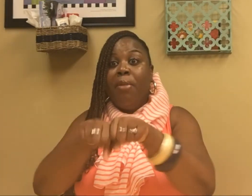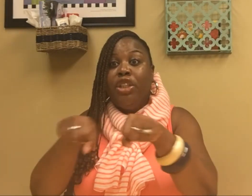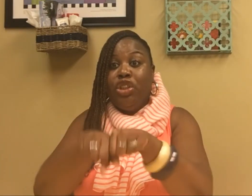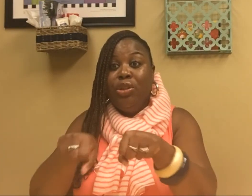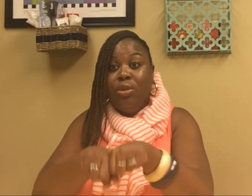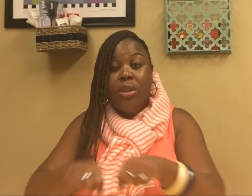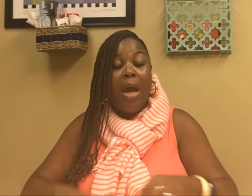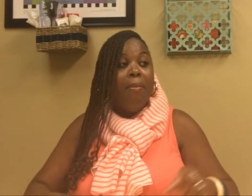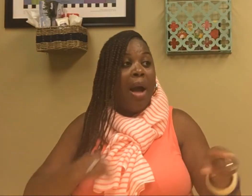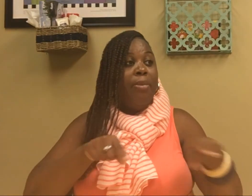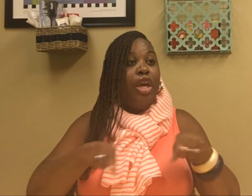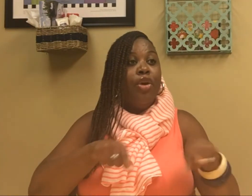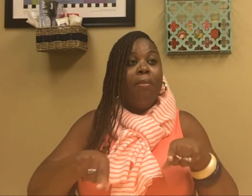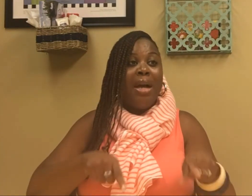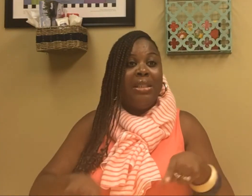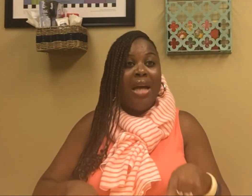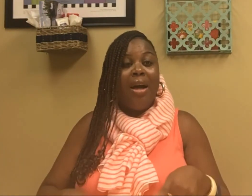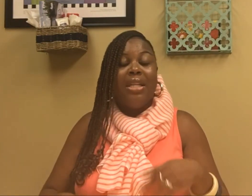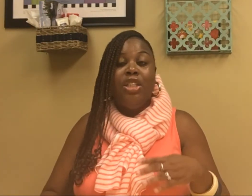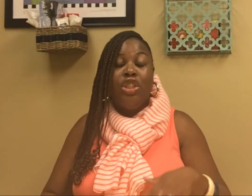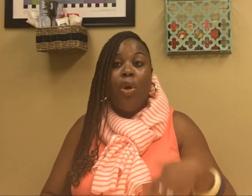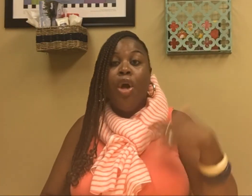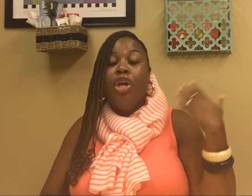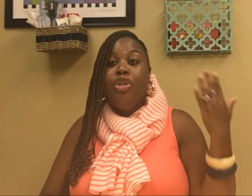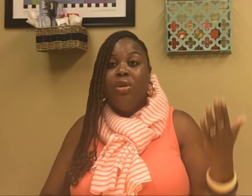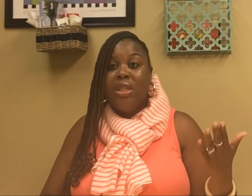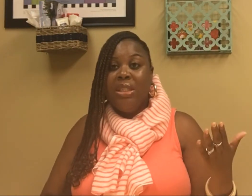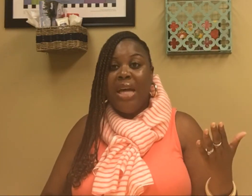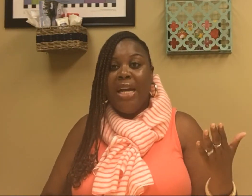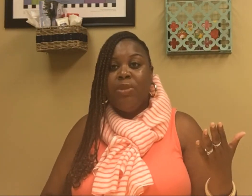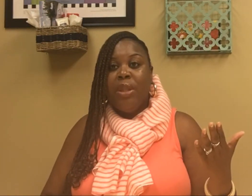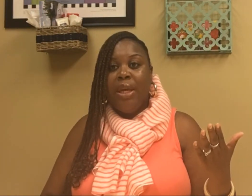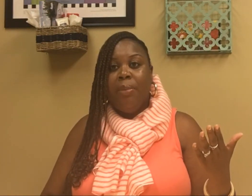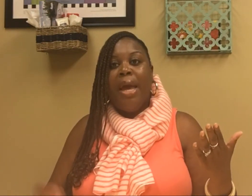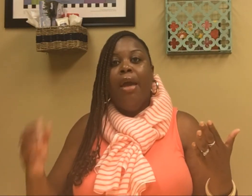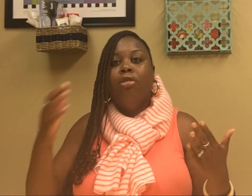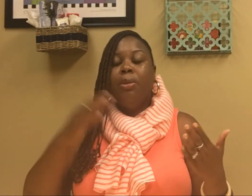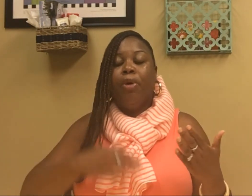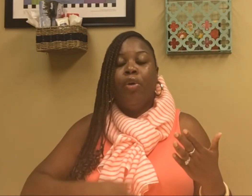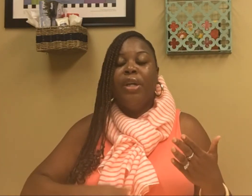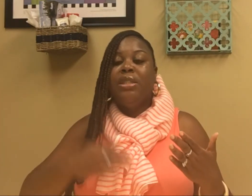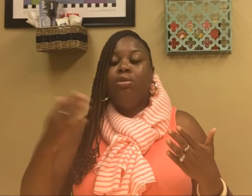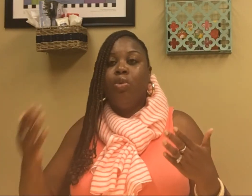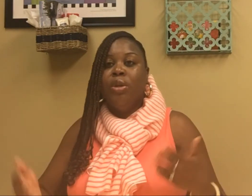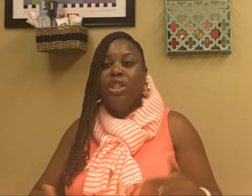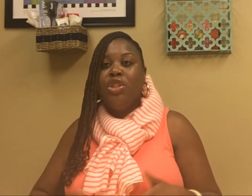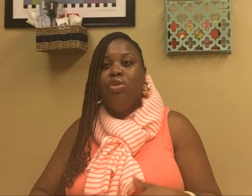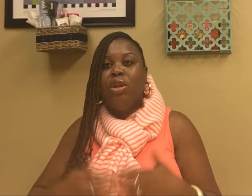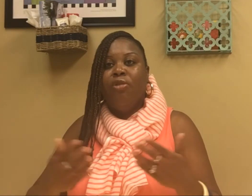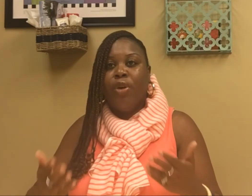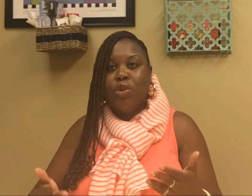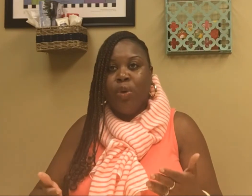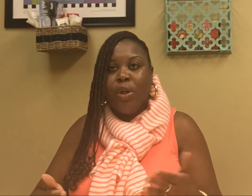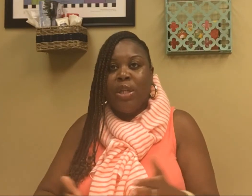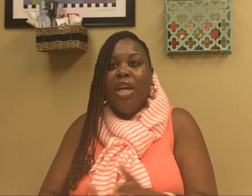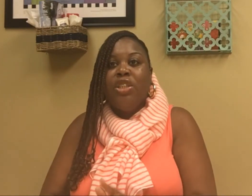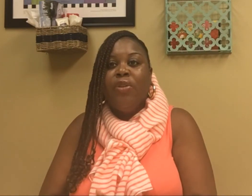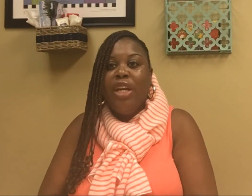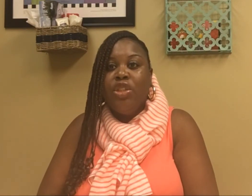are my shoes. Mommy, here are my socks. And so using signs with him helped to progress him towards his use of first words. So these